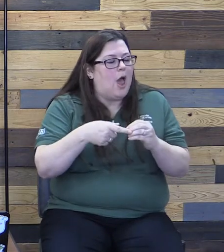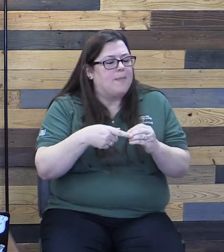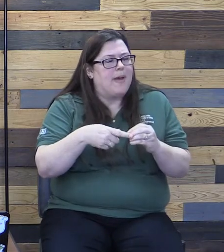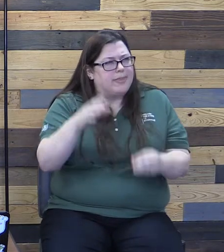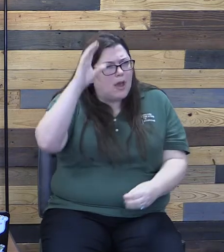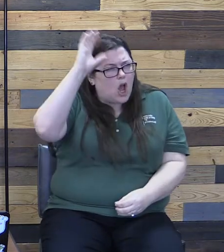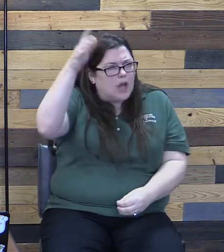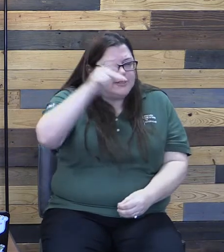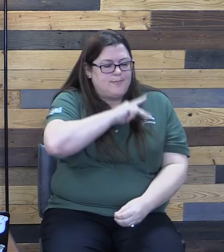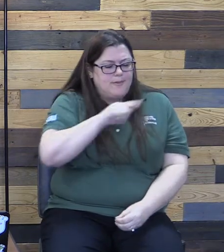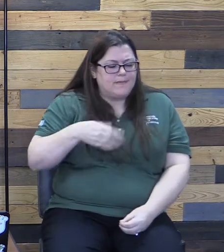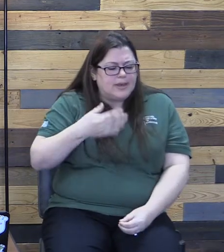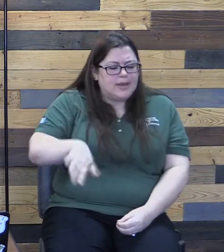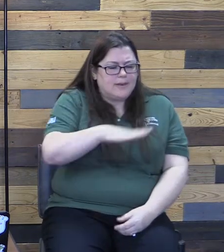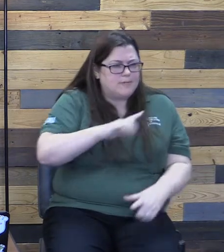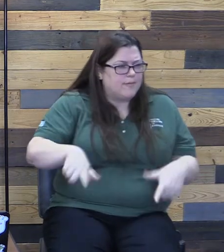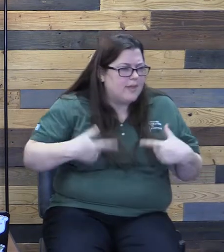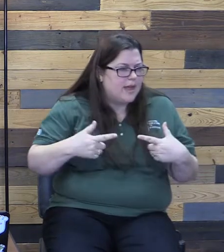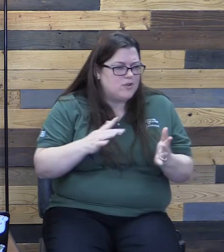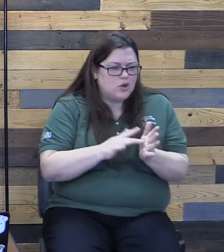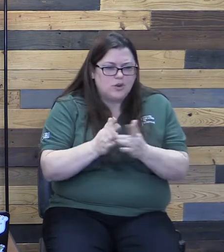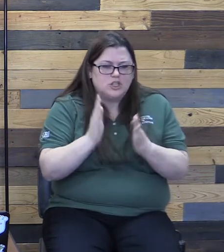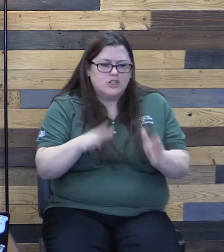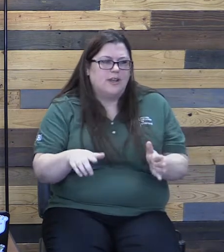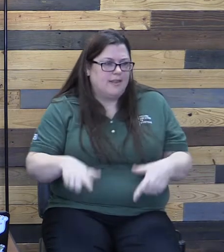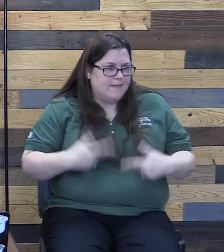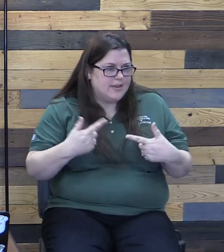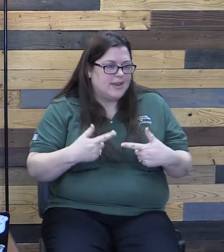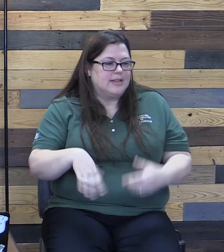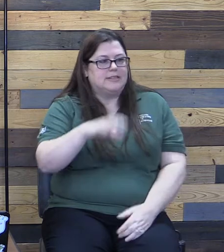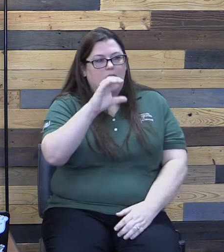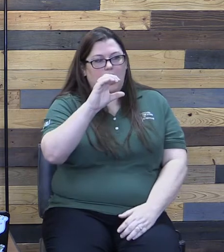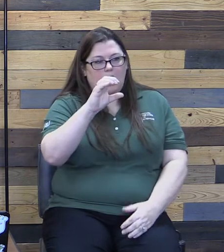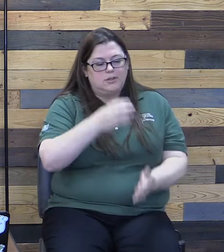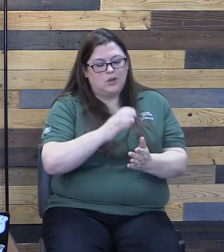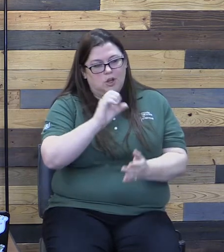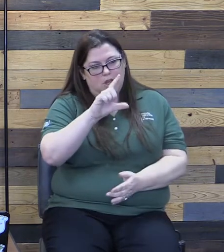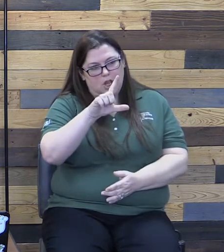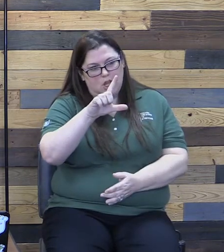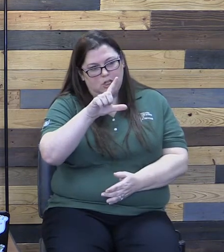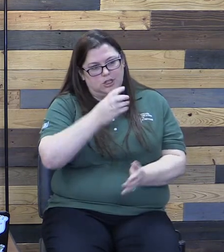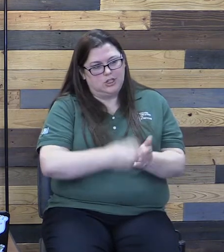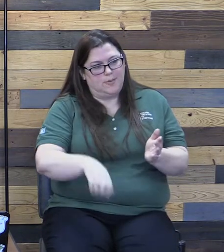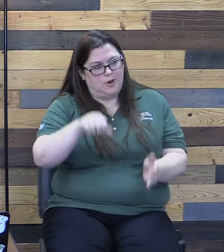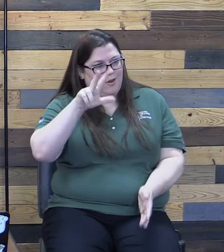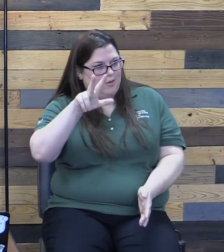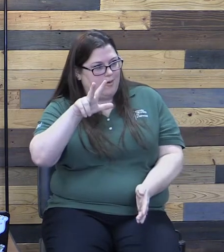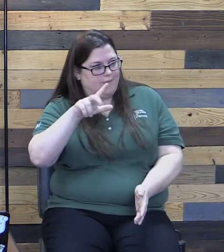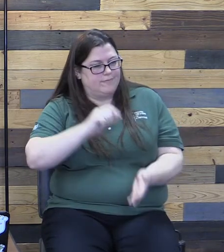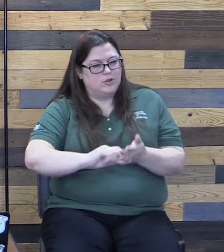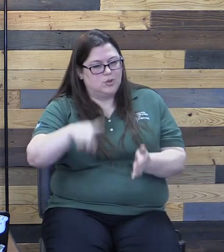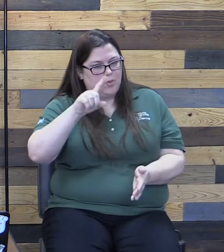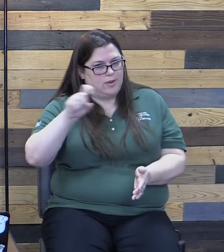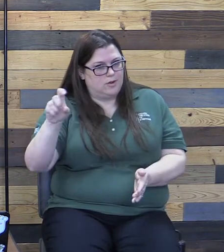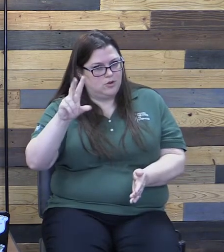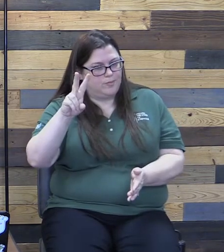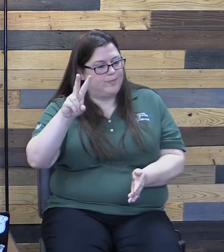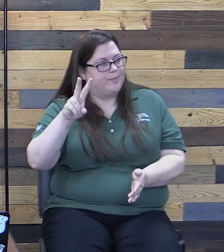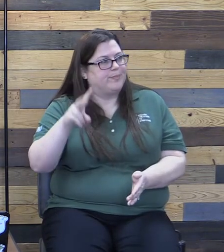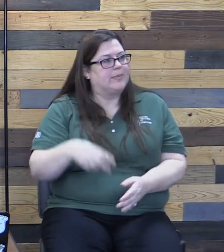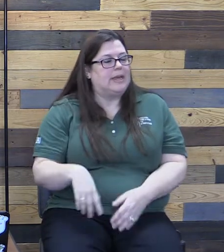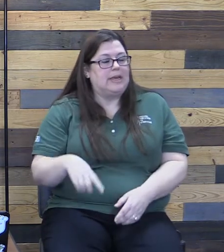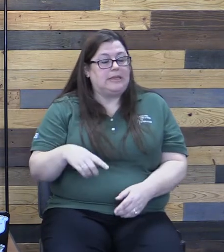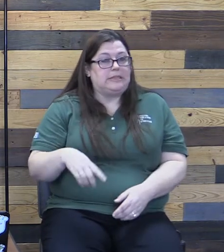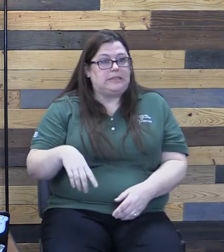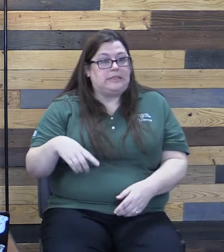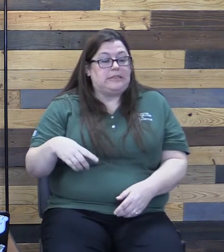of Christian living, I would definitely say it's Colossians 3. It says, in verses 1 and 2, since you have been